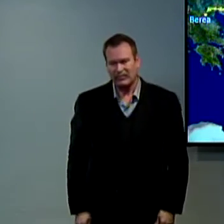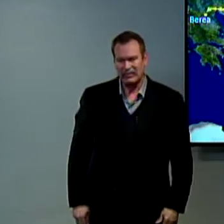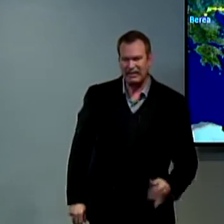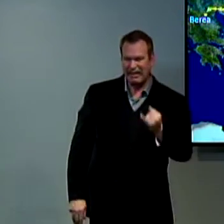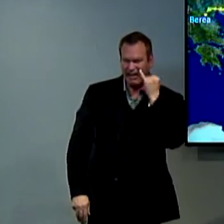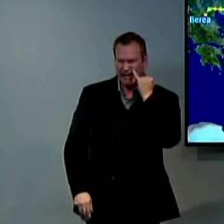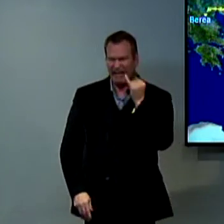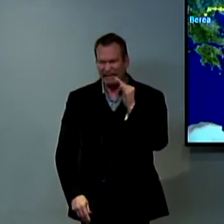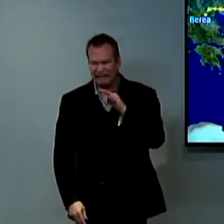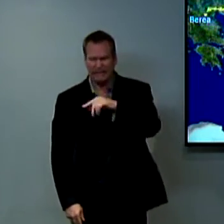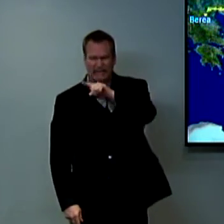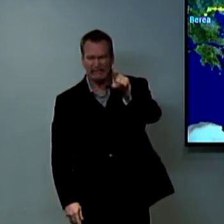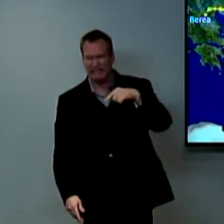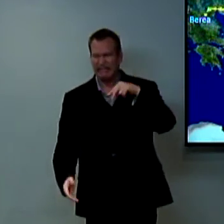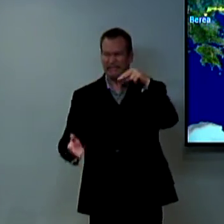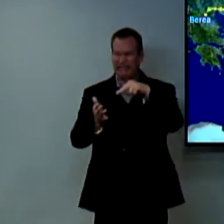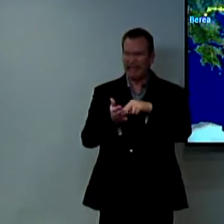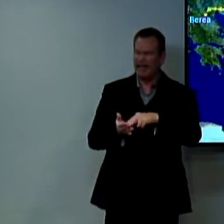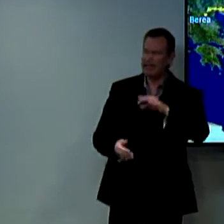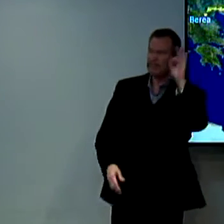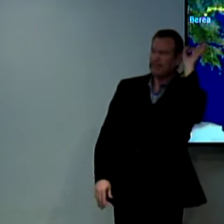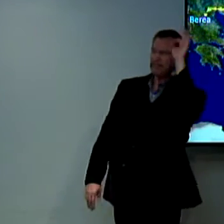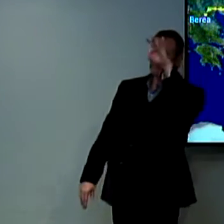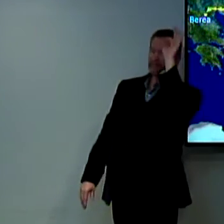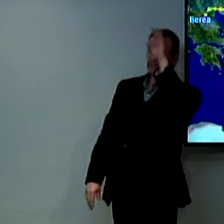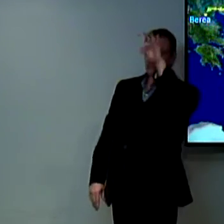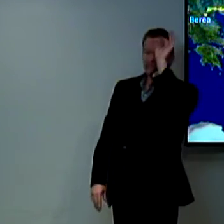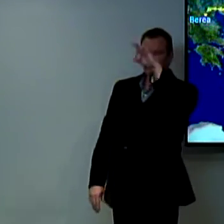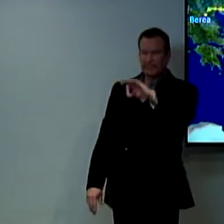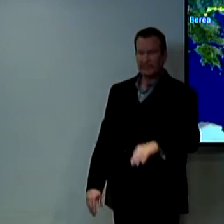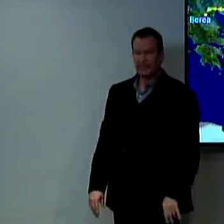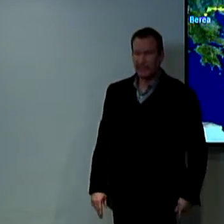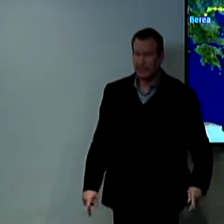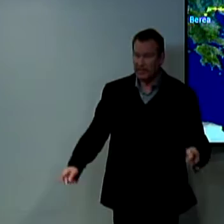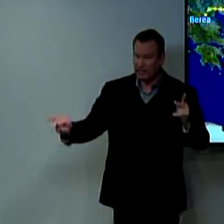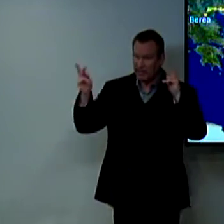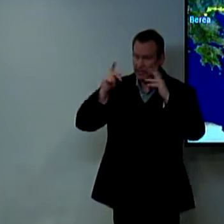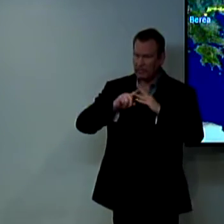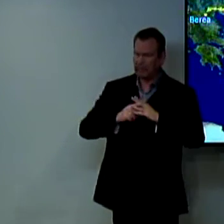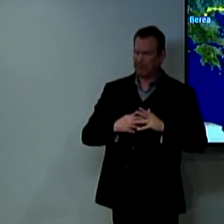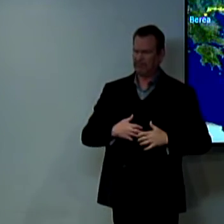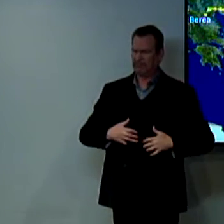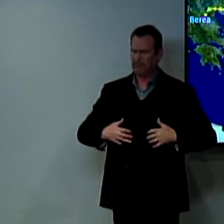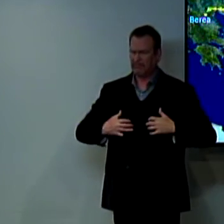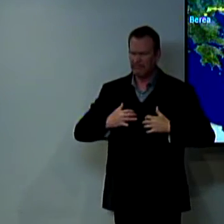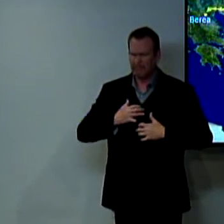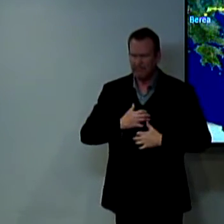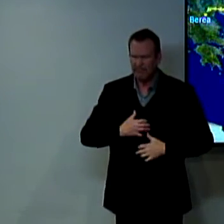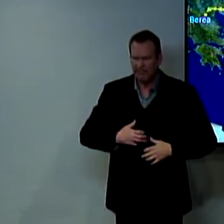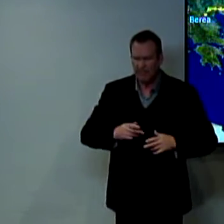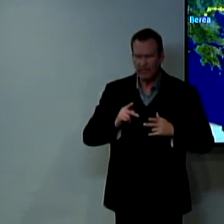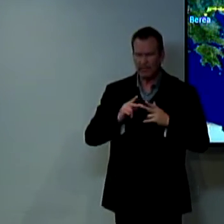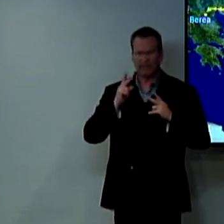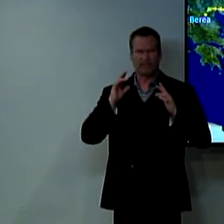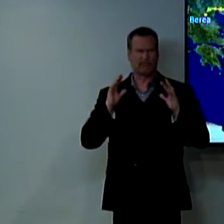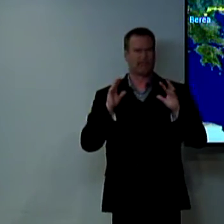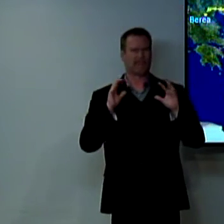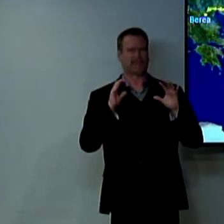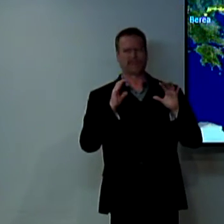and I think the lesson for us here is to recognize that the truth is not easy we need to stand and preach and some people are going to feel upset